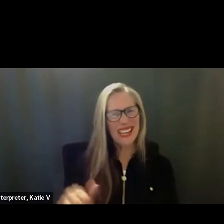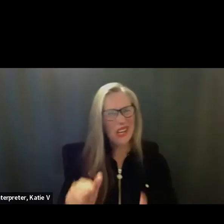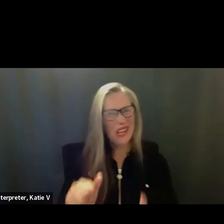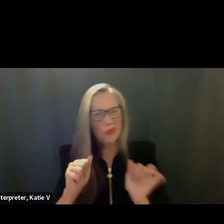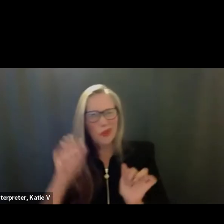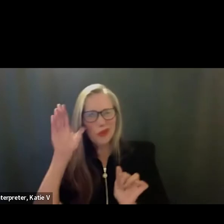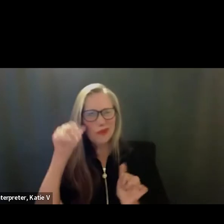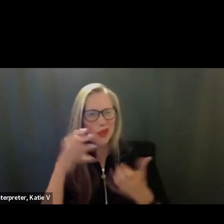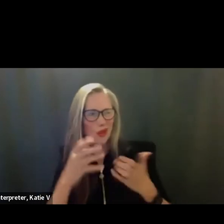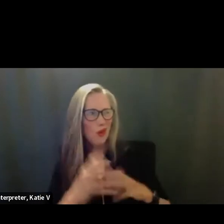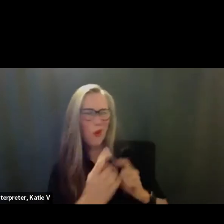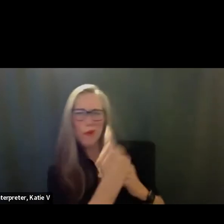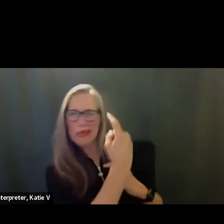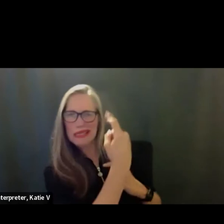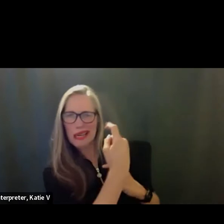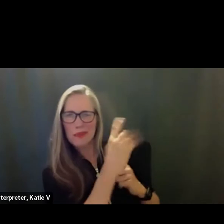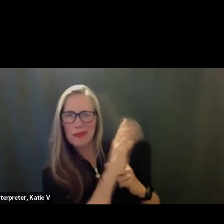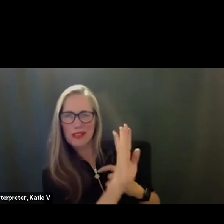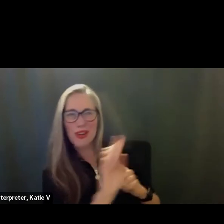Our very own Oscar,